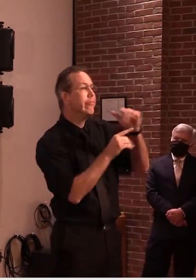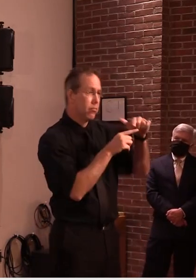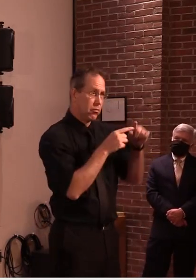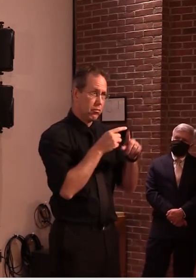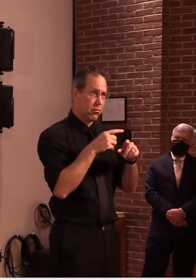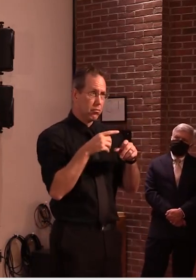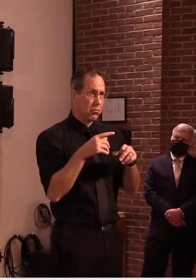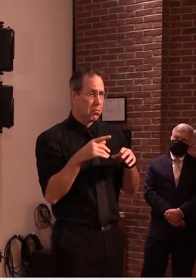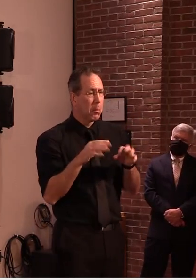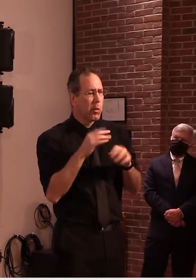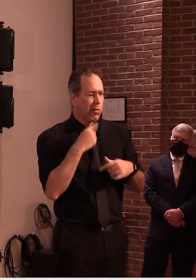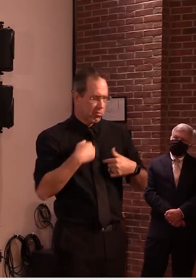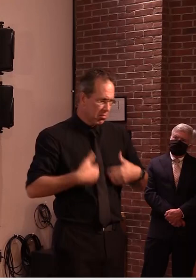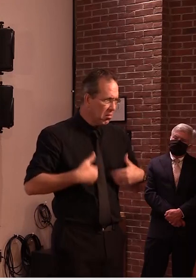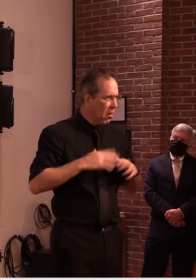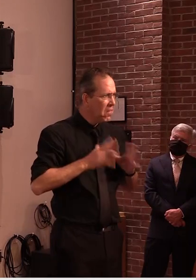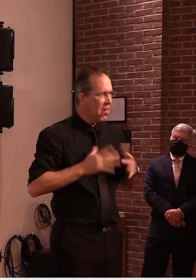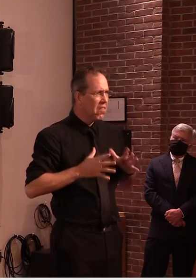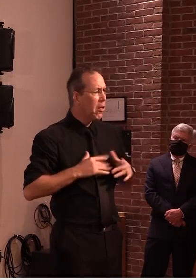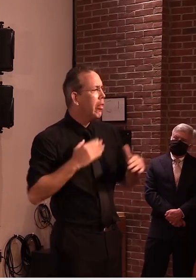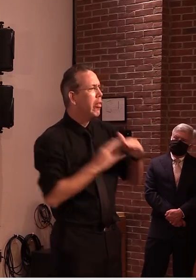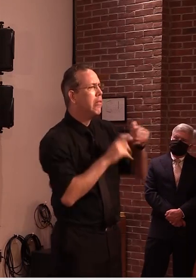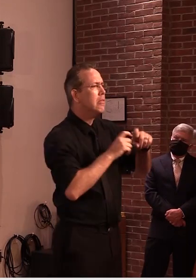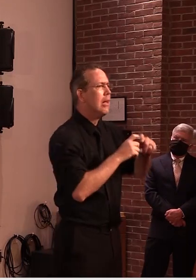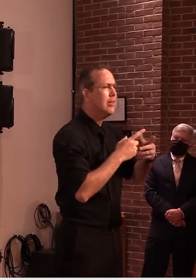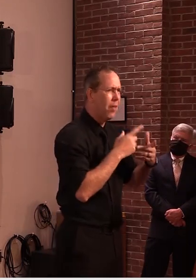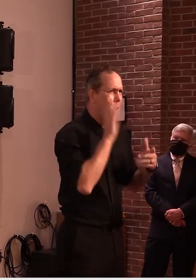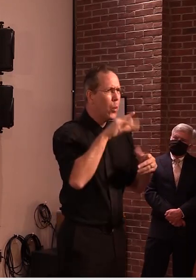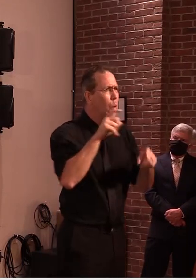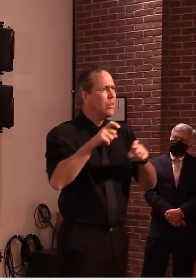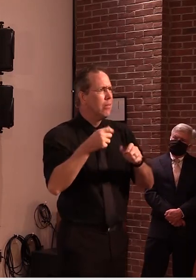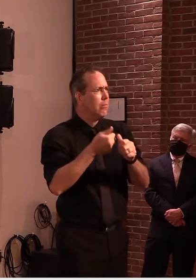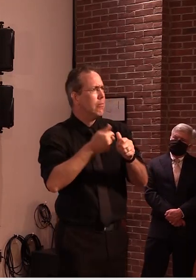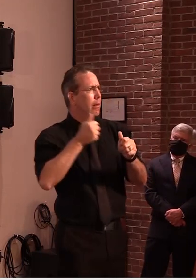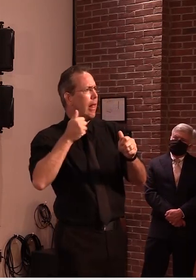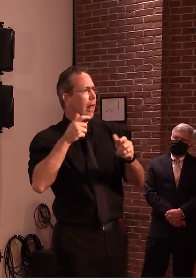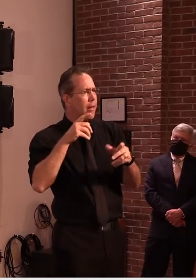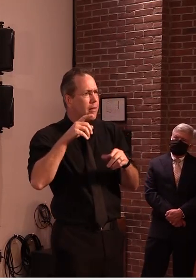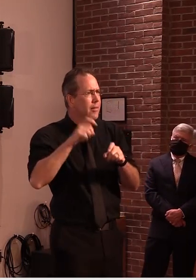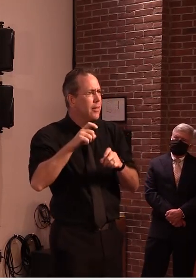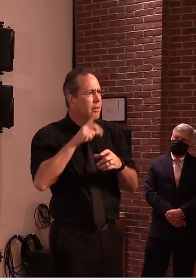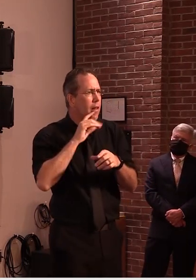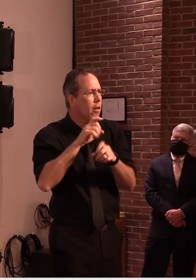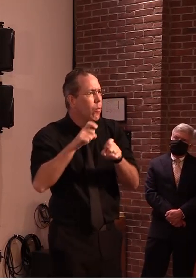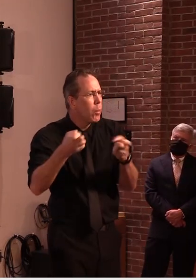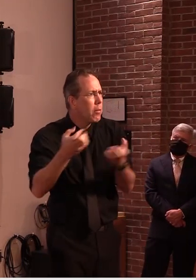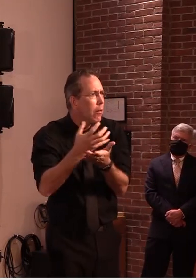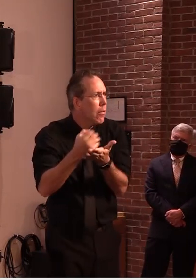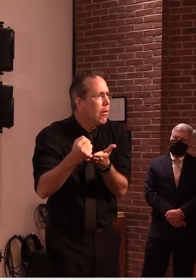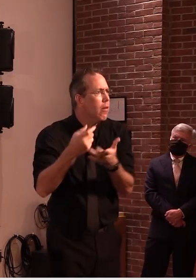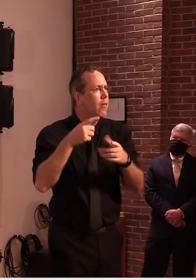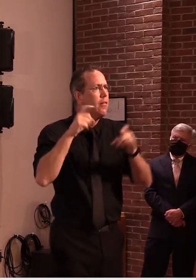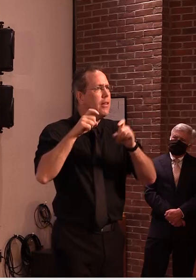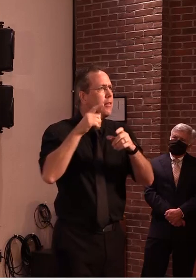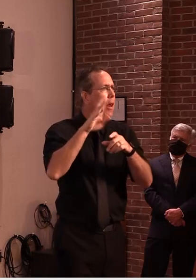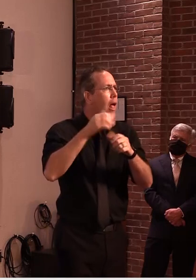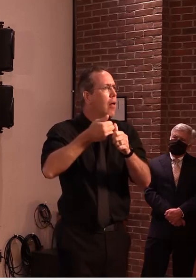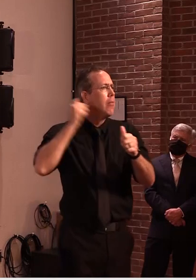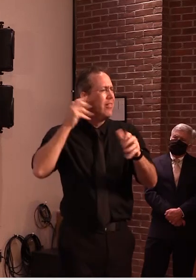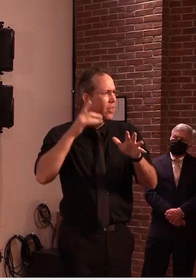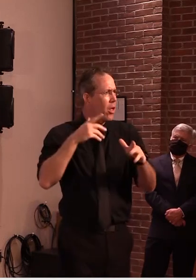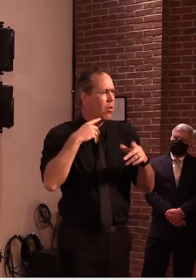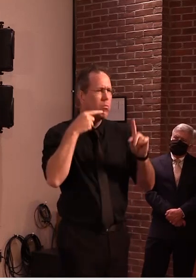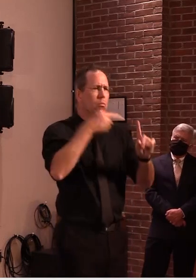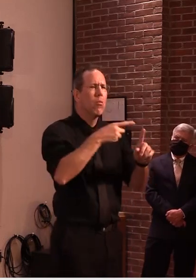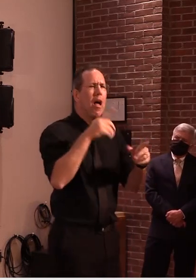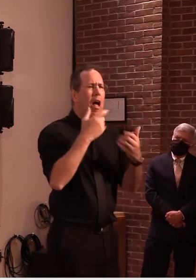sure now that's a great question um so some of the pop-up sites are regularly